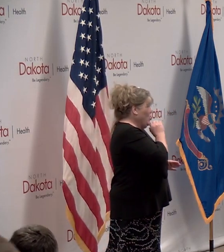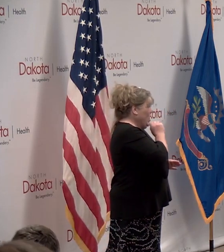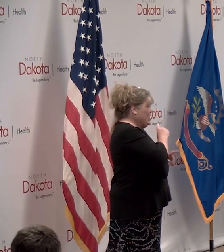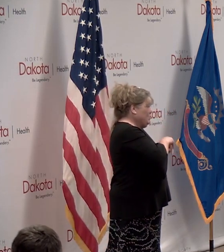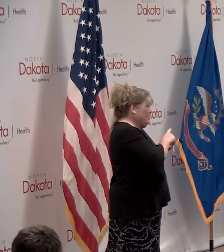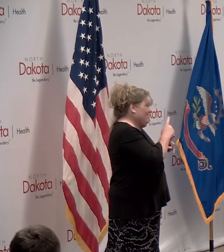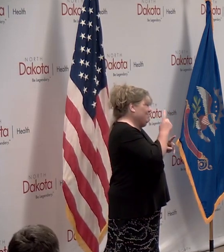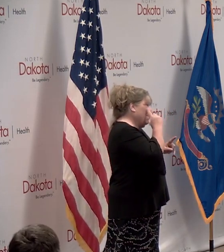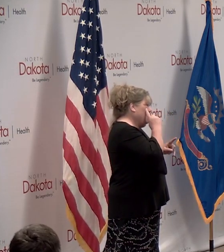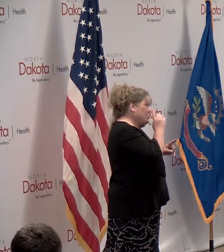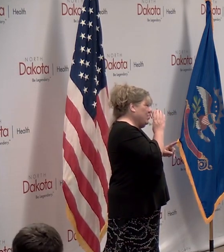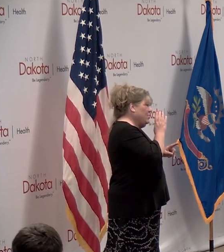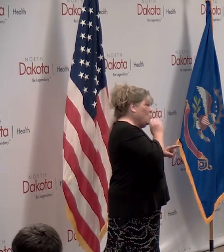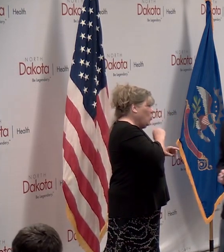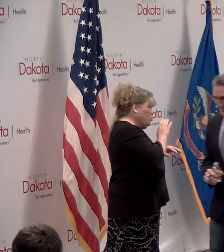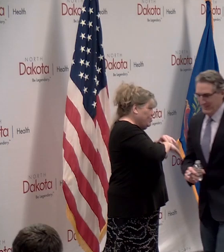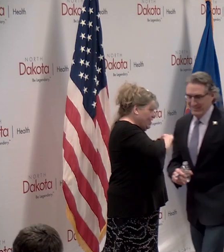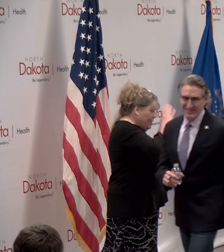Yeah.